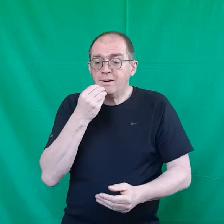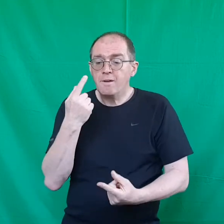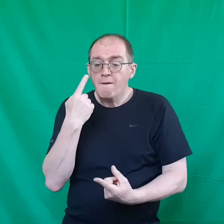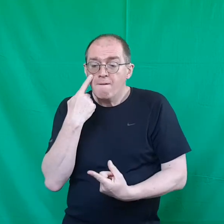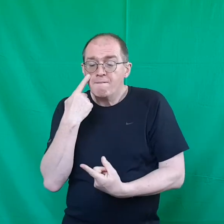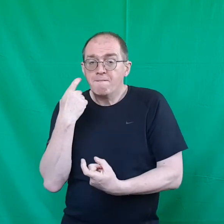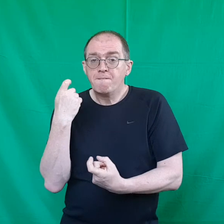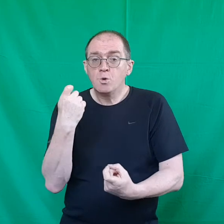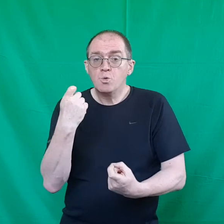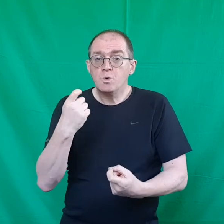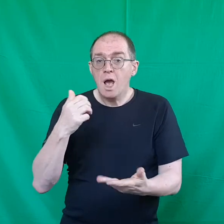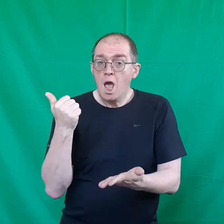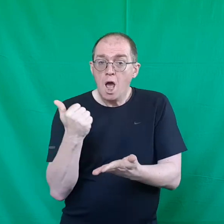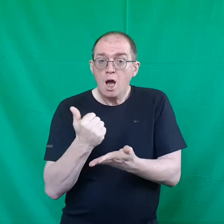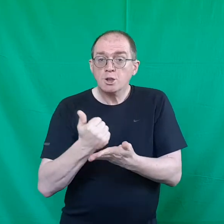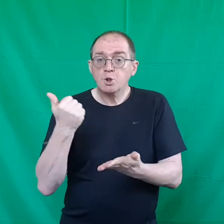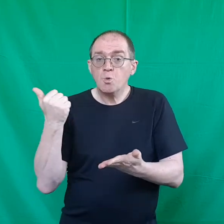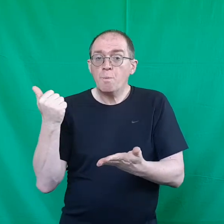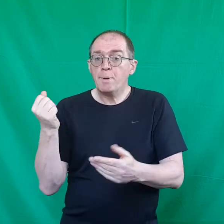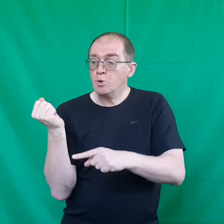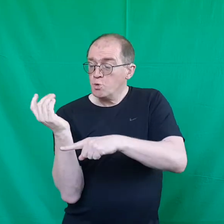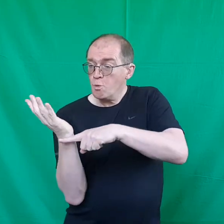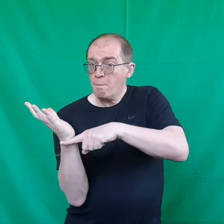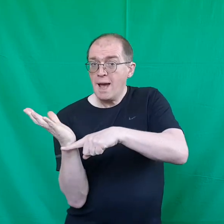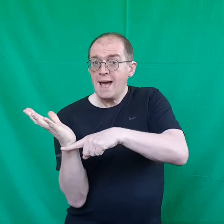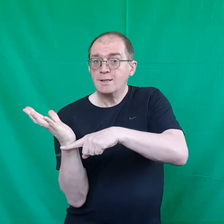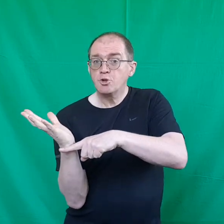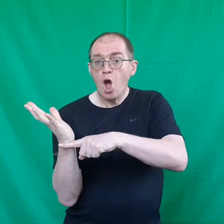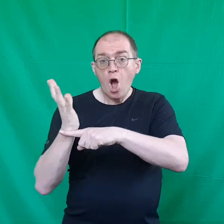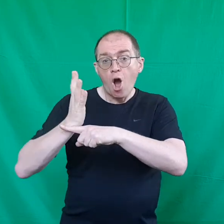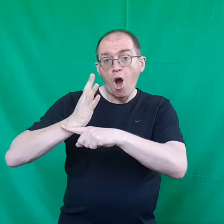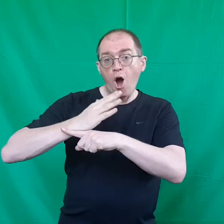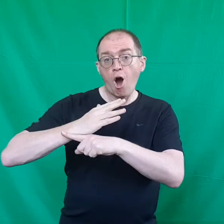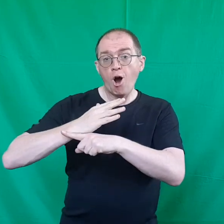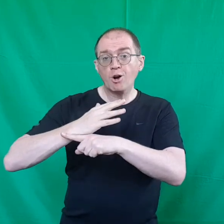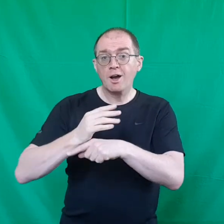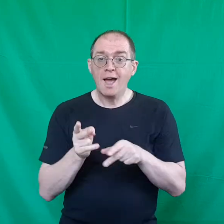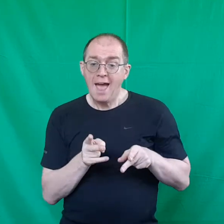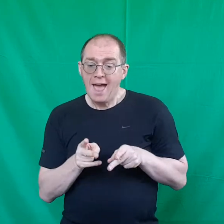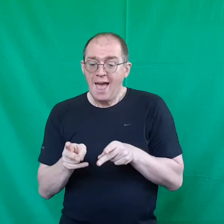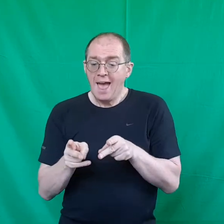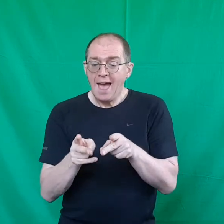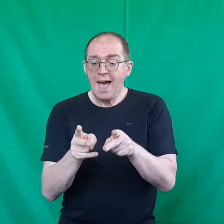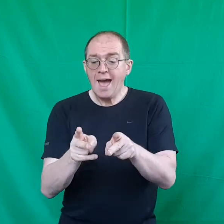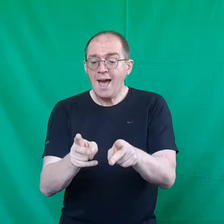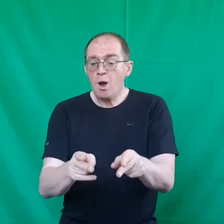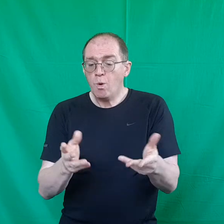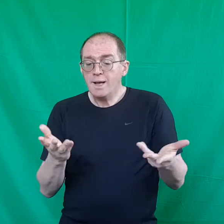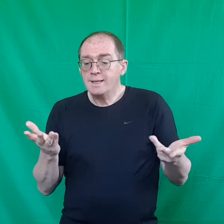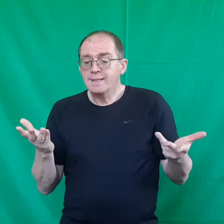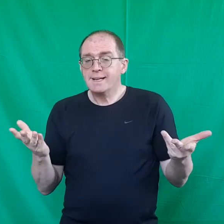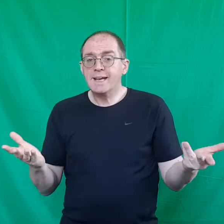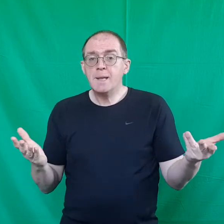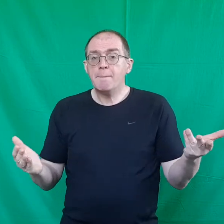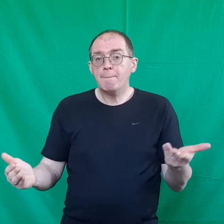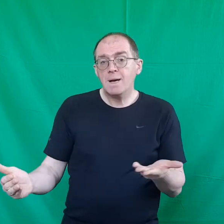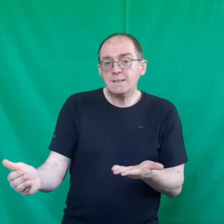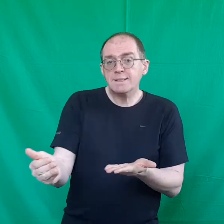food the super duper hedgehog highway to keep us